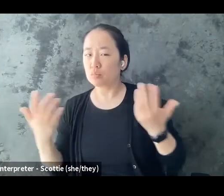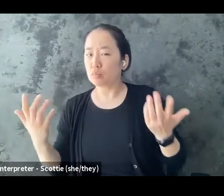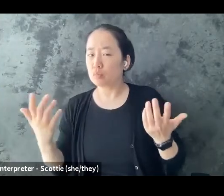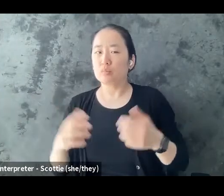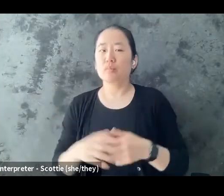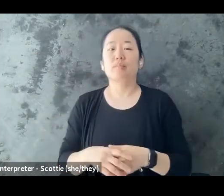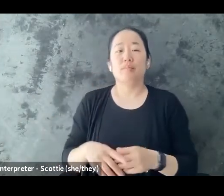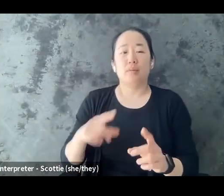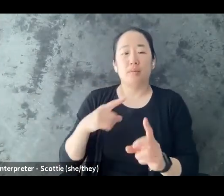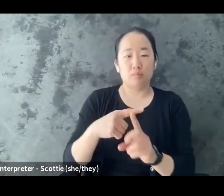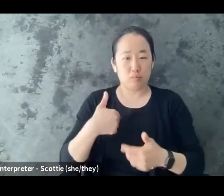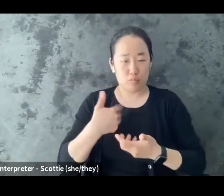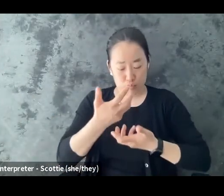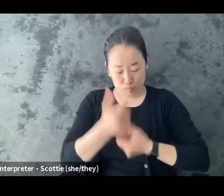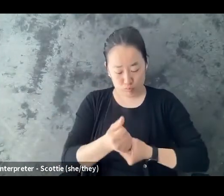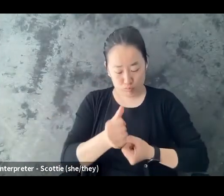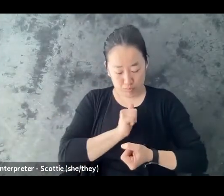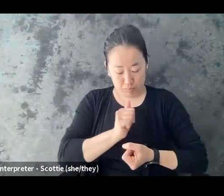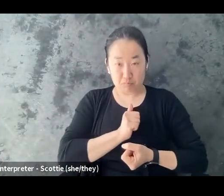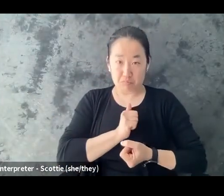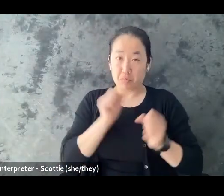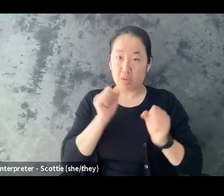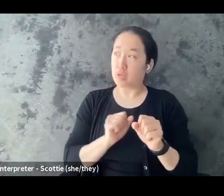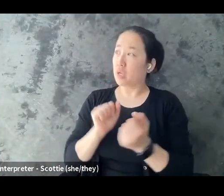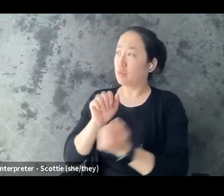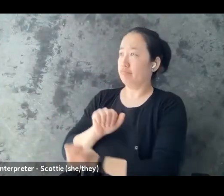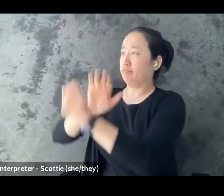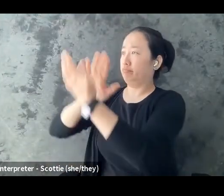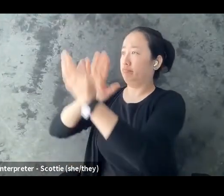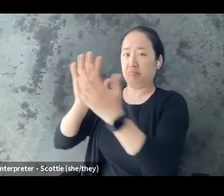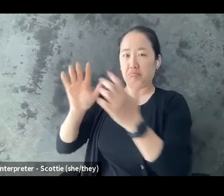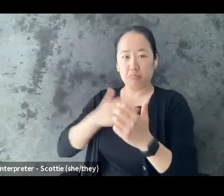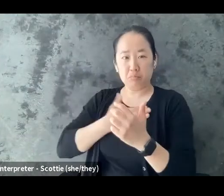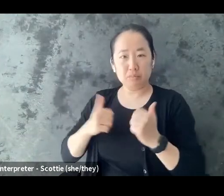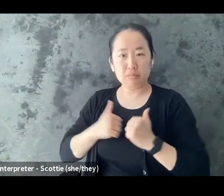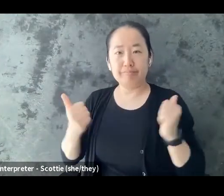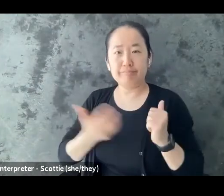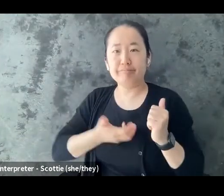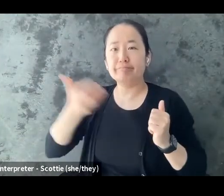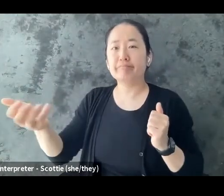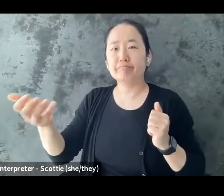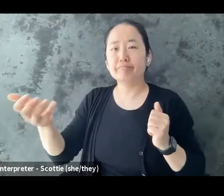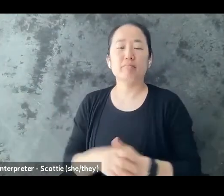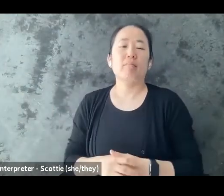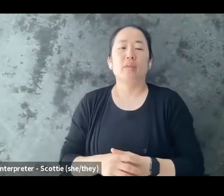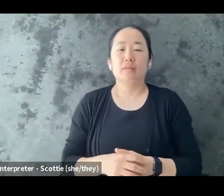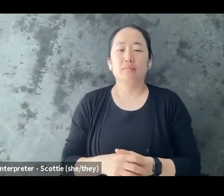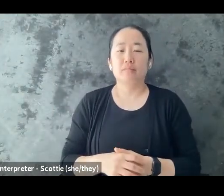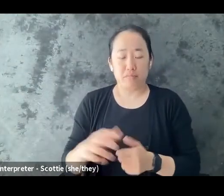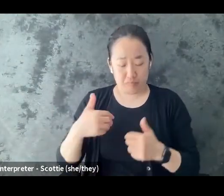vulnerable vulnerable space and do you trust that you're able to tap into what